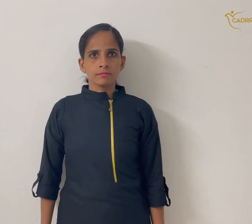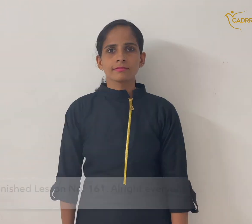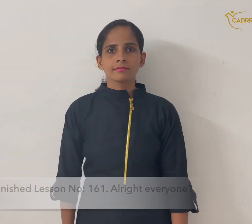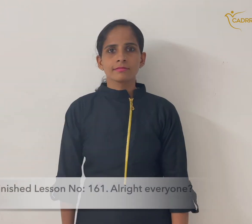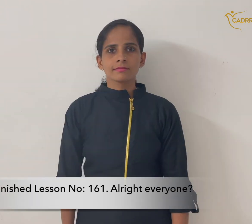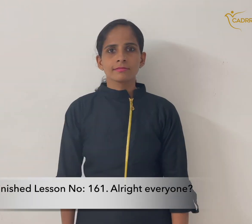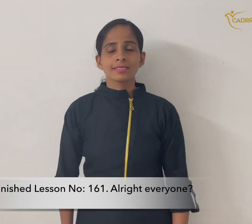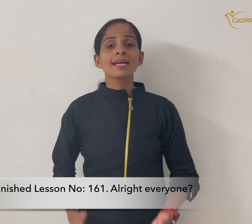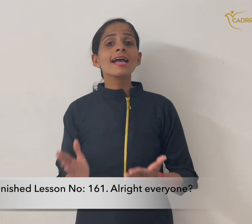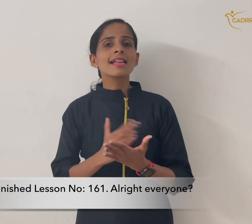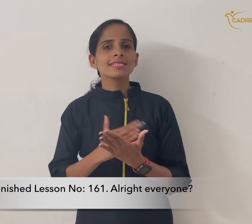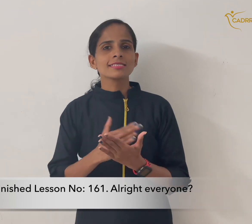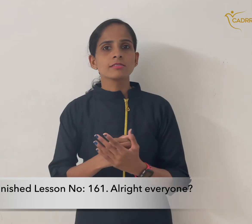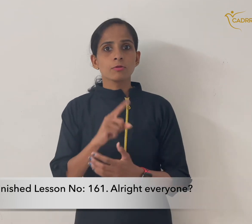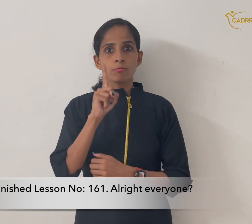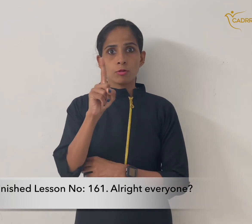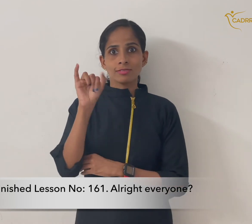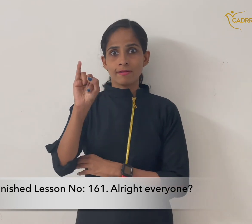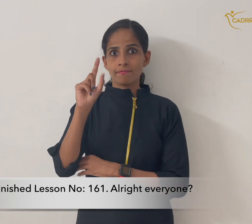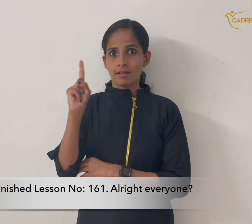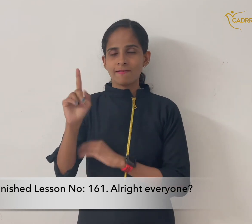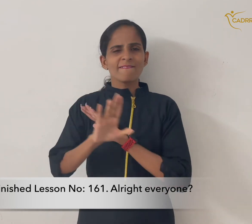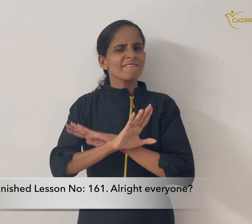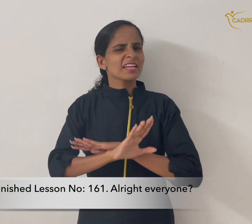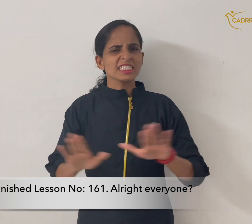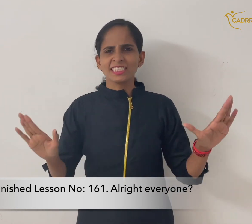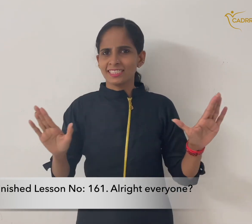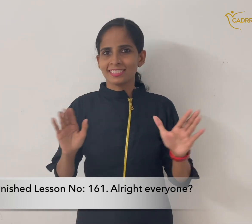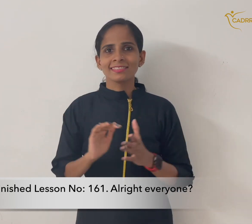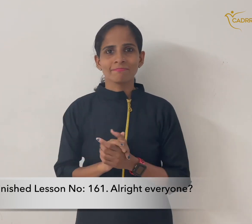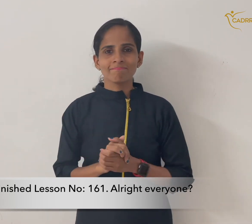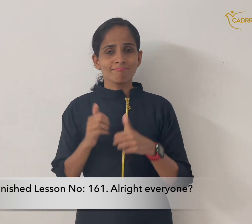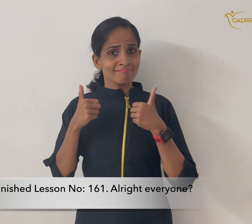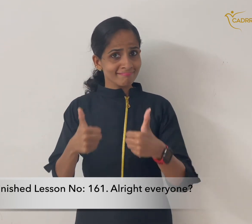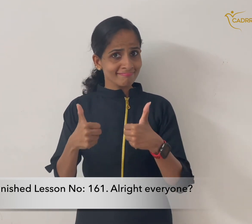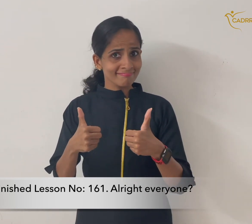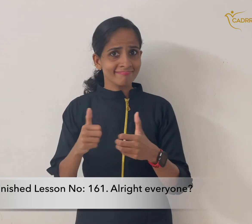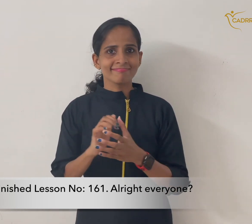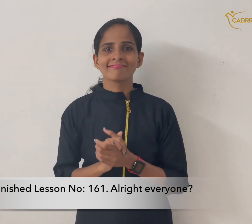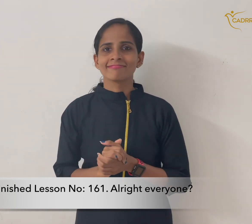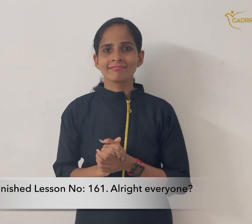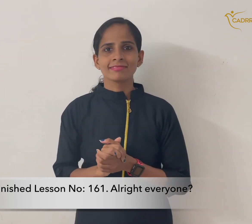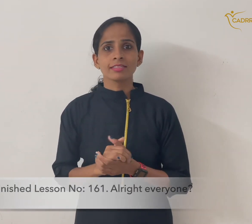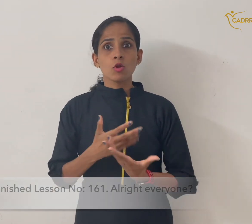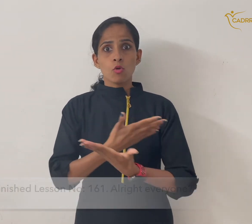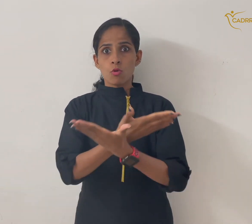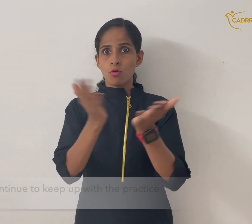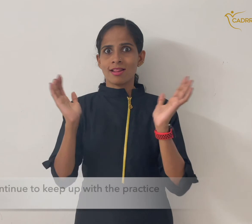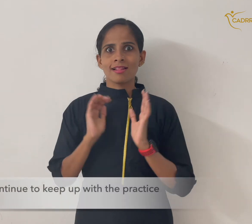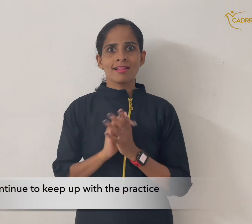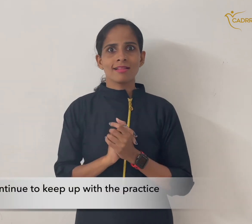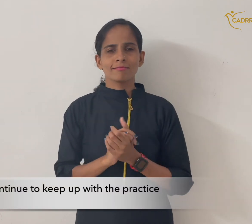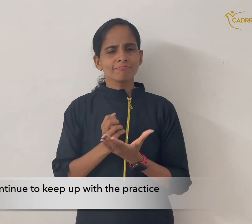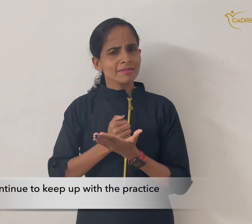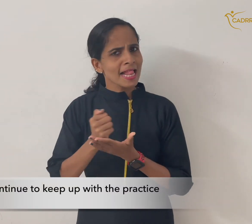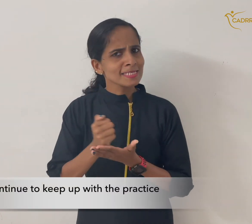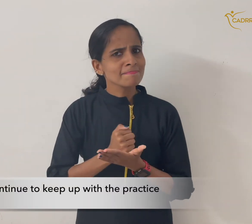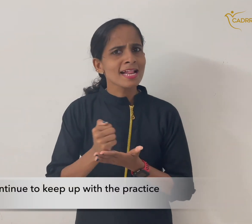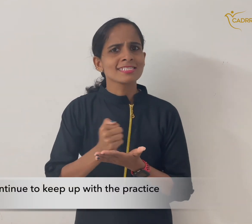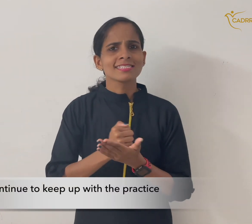We have finished lesson number 161. Alright everyone? Continue to keep up with